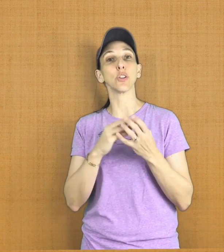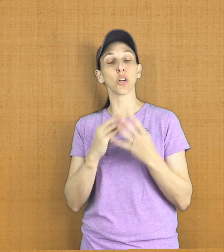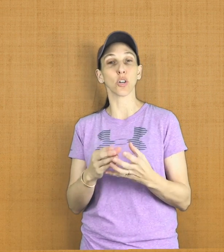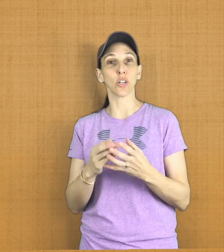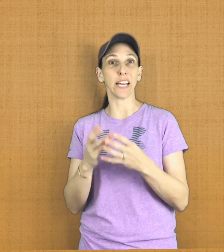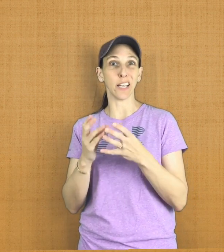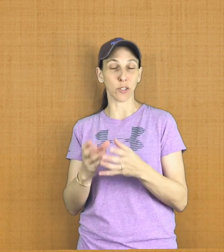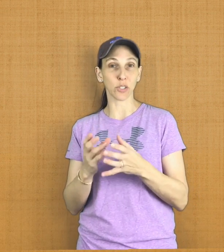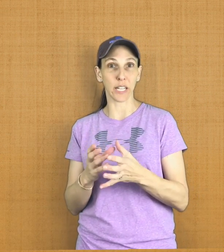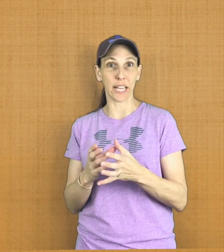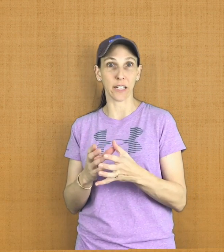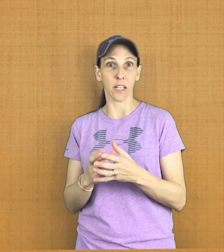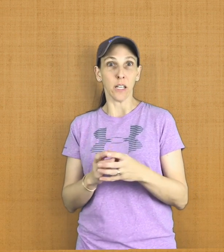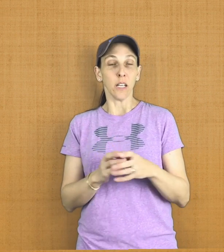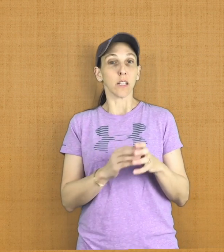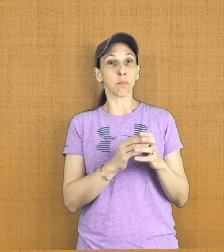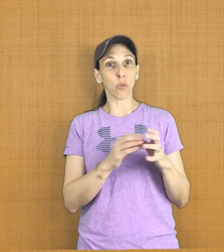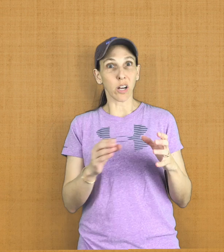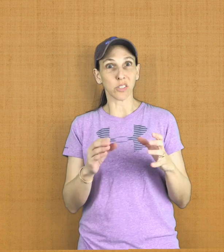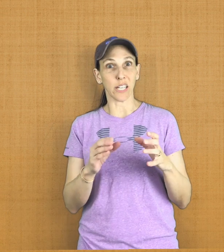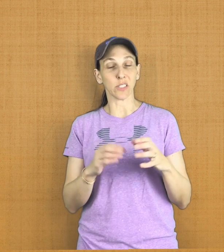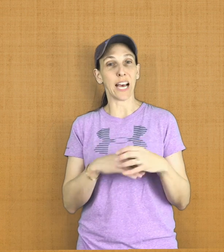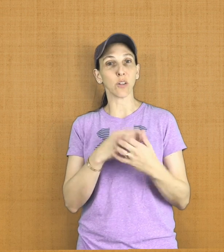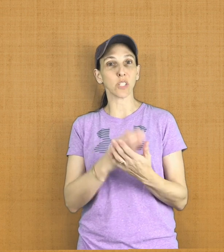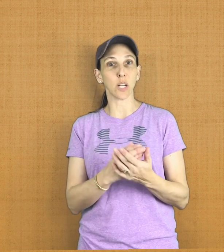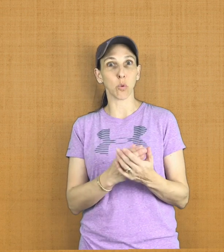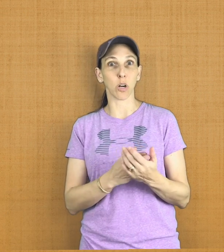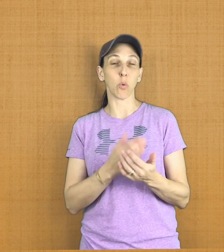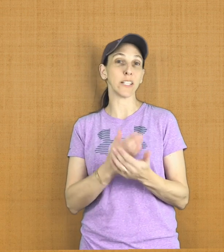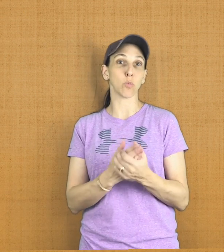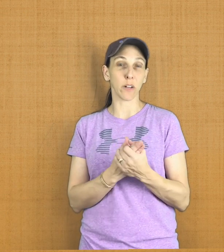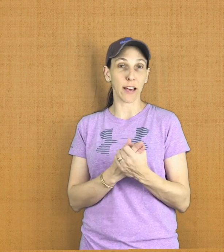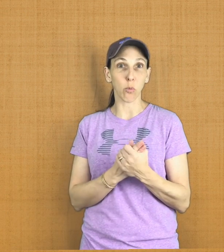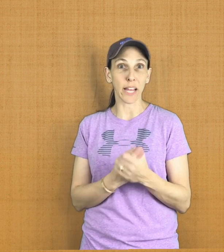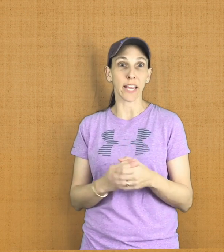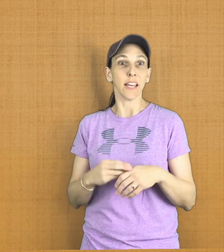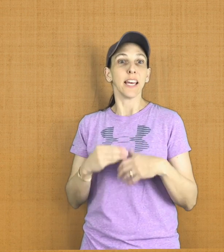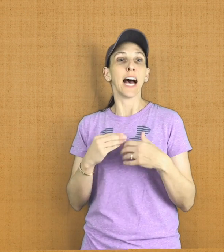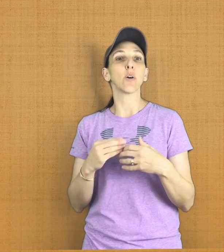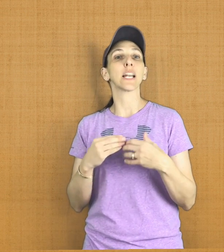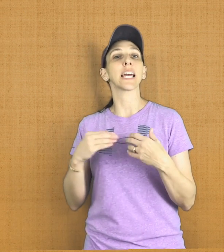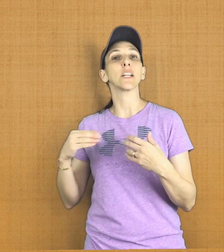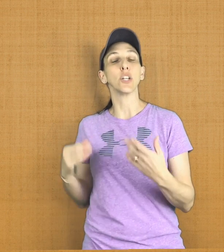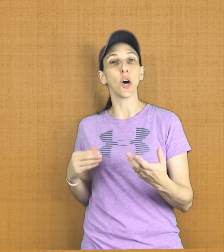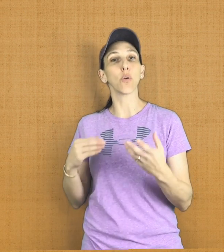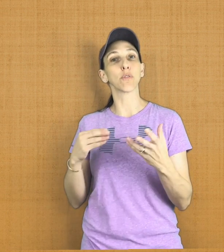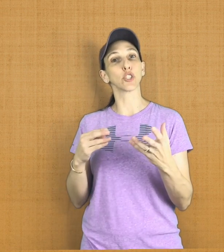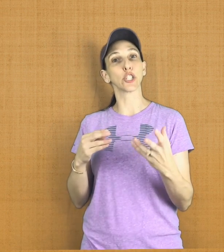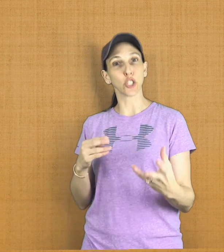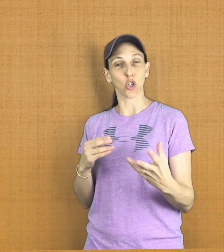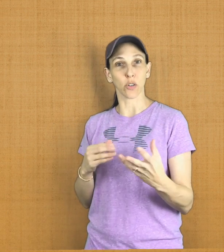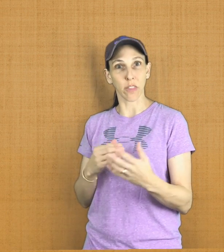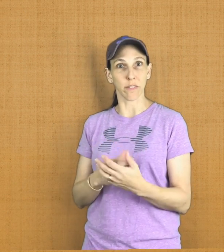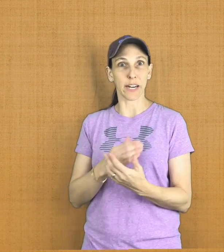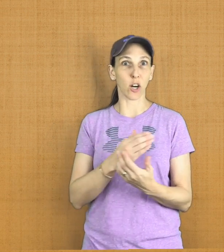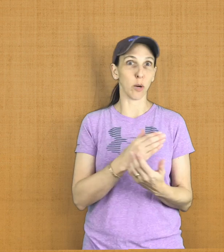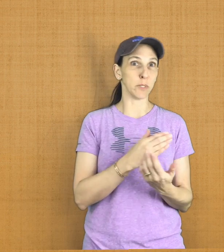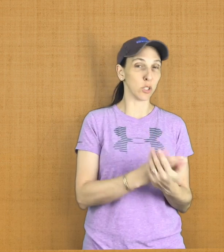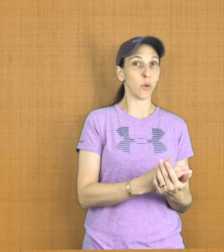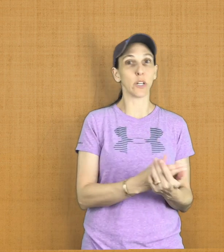learn and understand the process. How does the gun work? Why does it work that way? How can I know for sure that the firearm is loaded